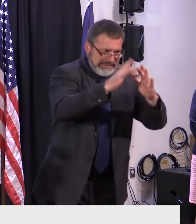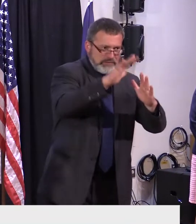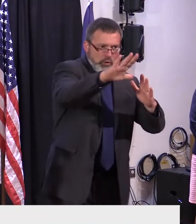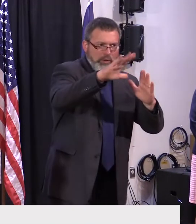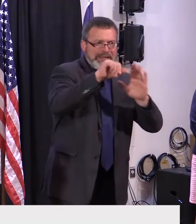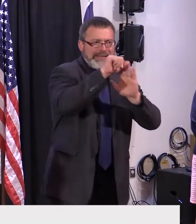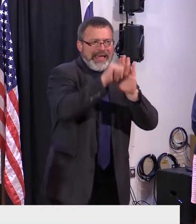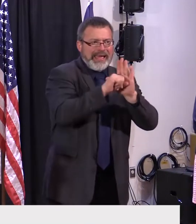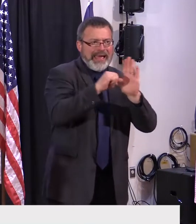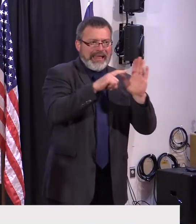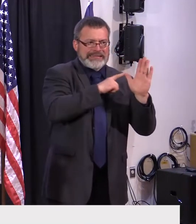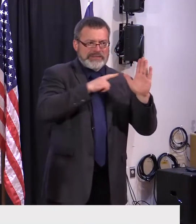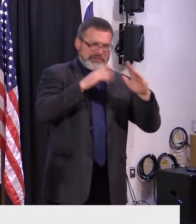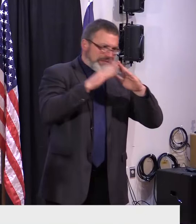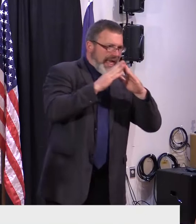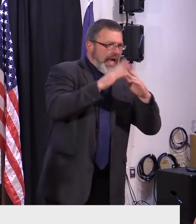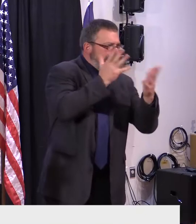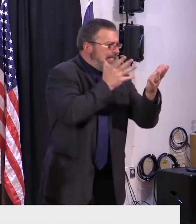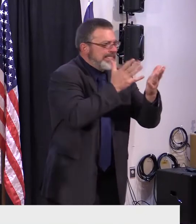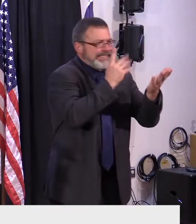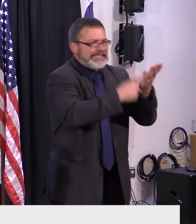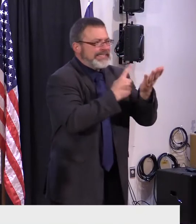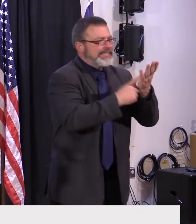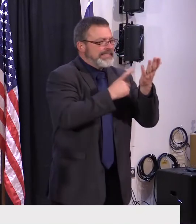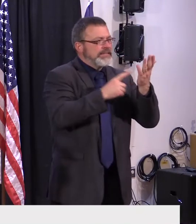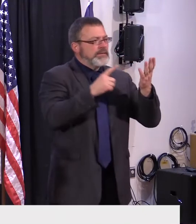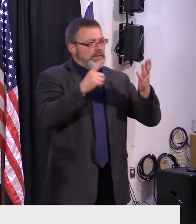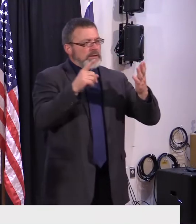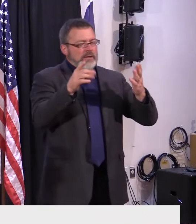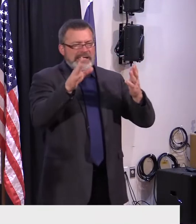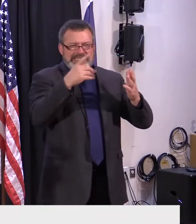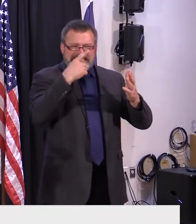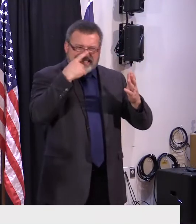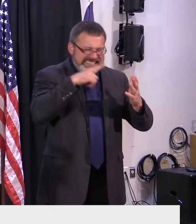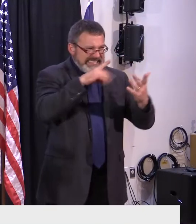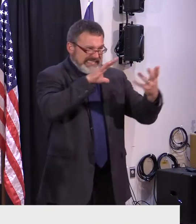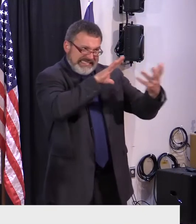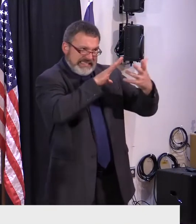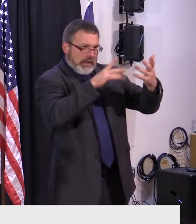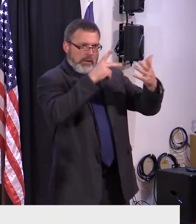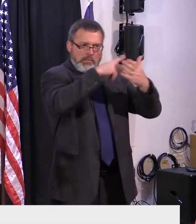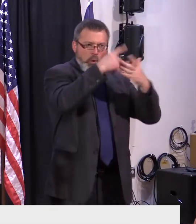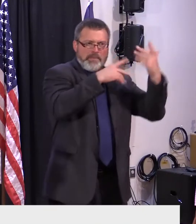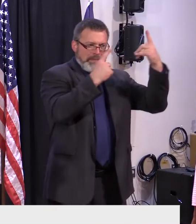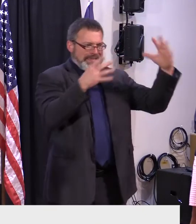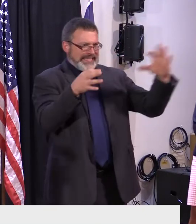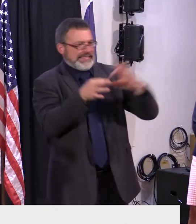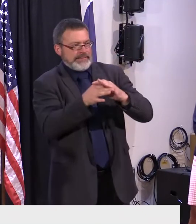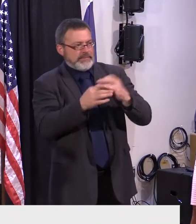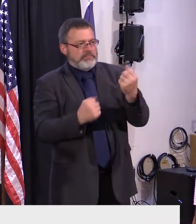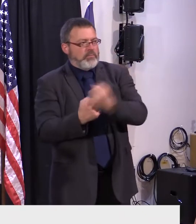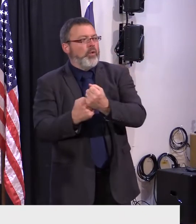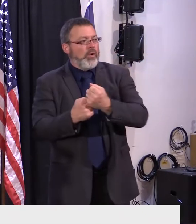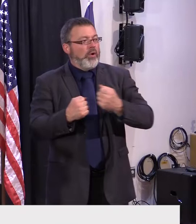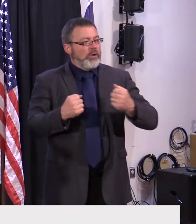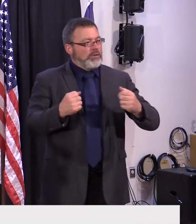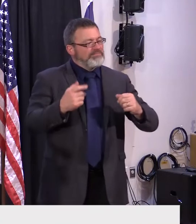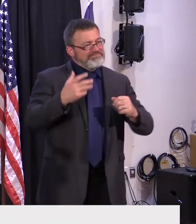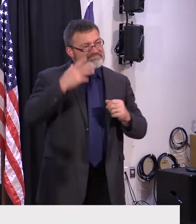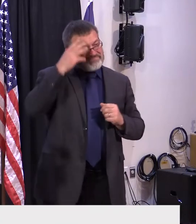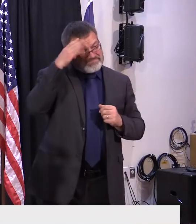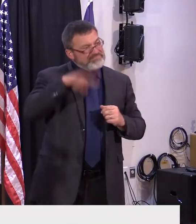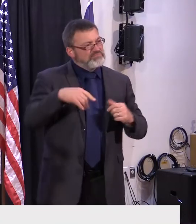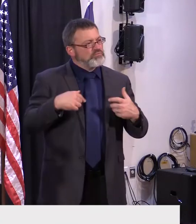source to fund. But something has to give unless, because I'm not interested in raising another broad-based